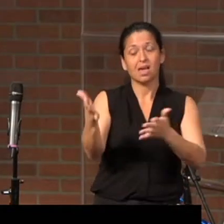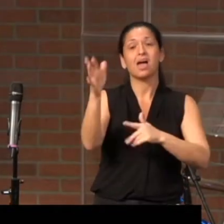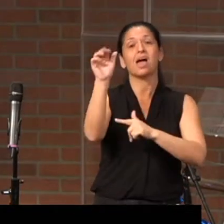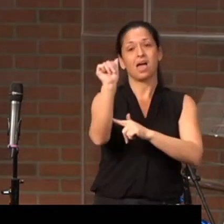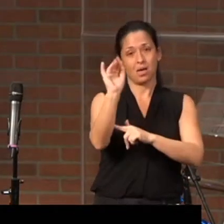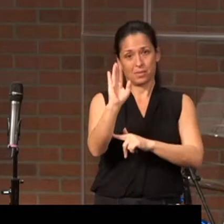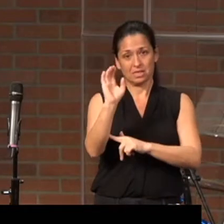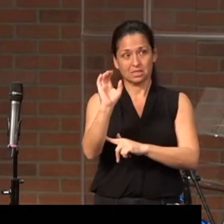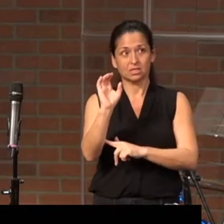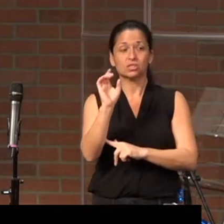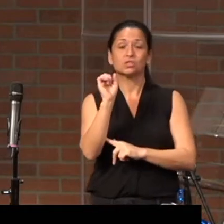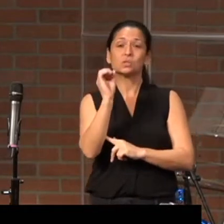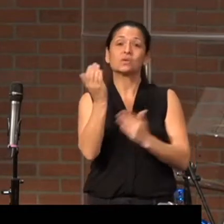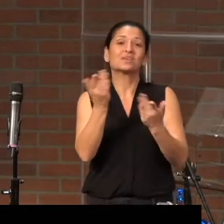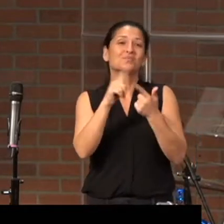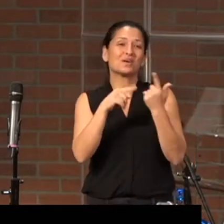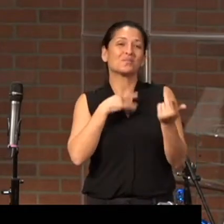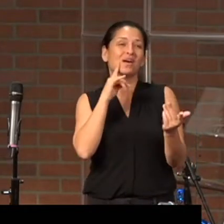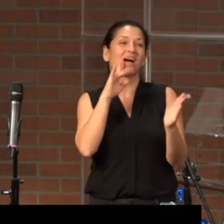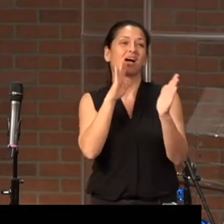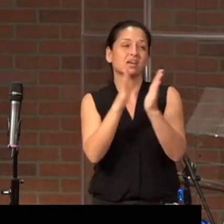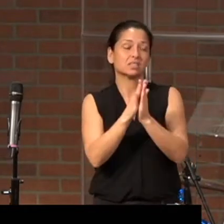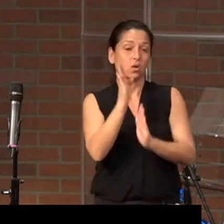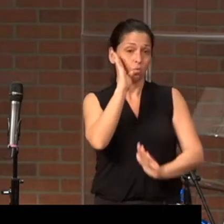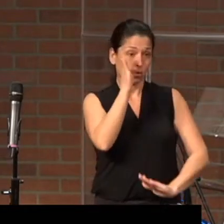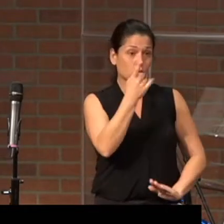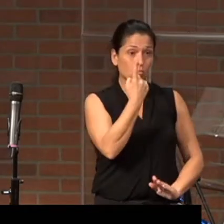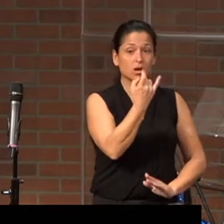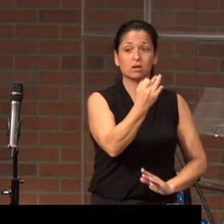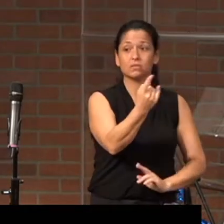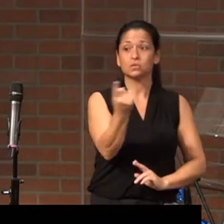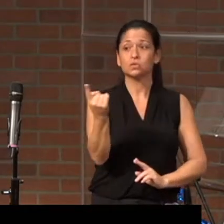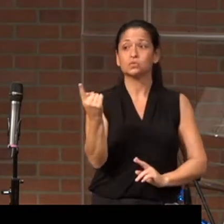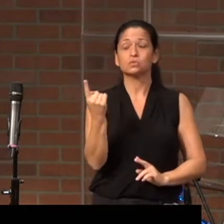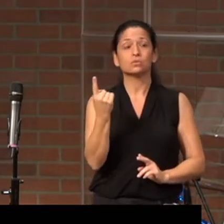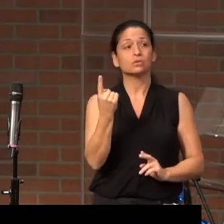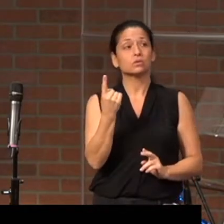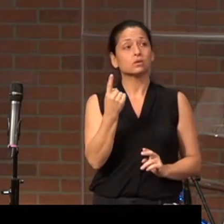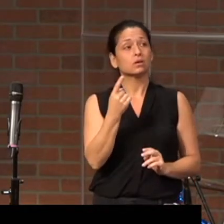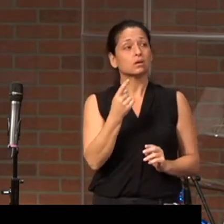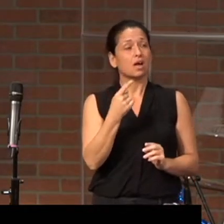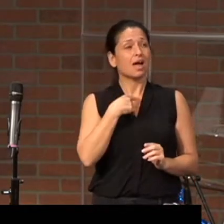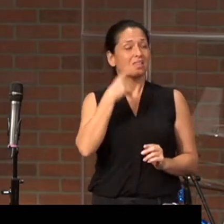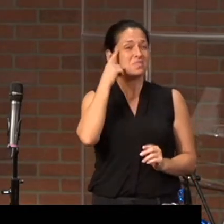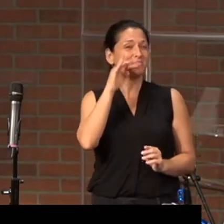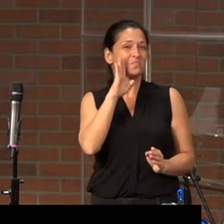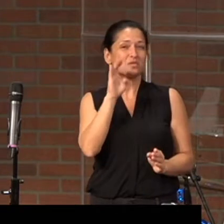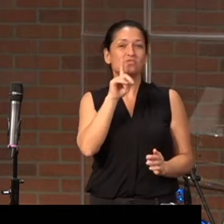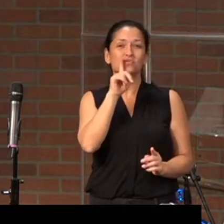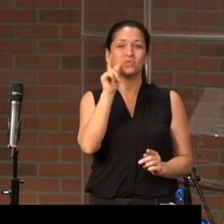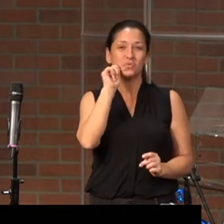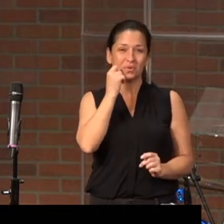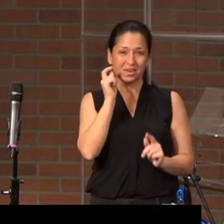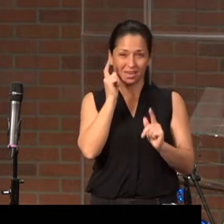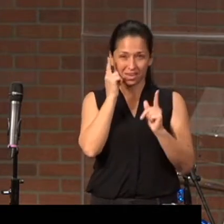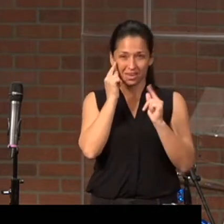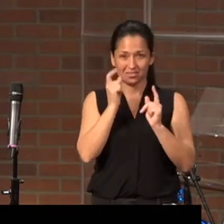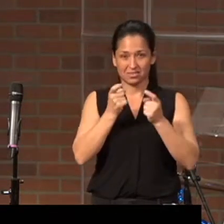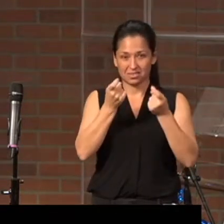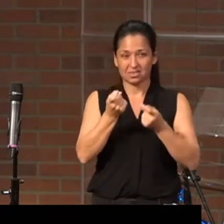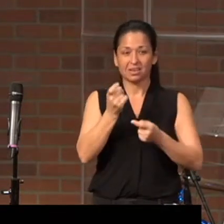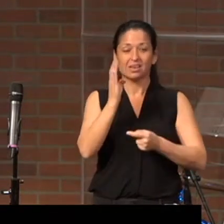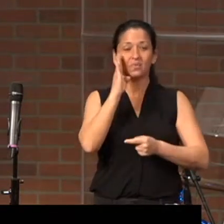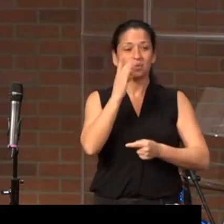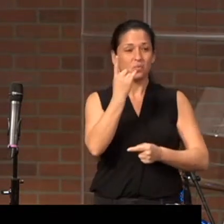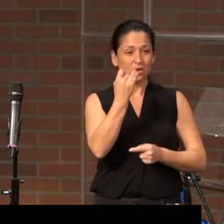So here's what I'm going to ask for. Would one of you, would one of you, I think this would be really cool, really cool gift. Would one of you